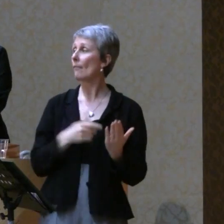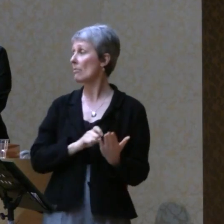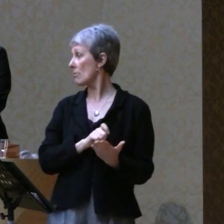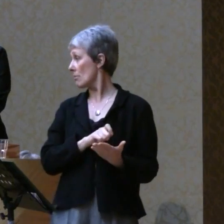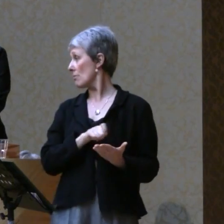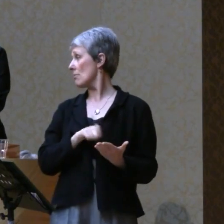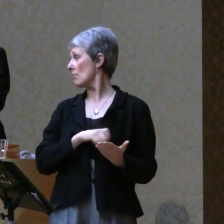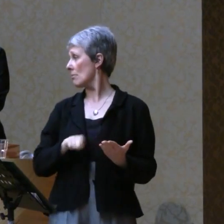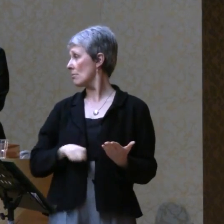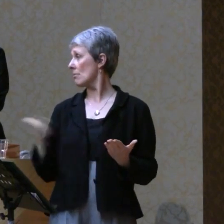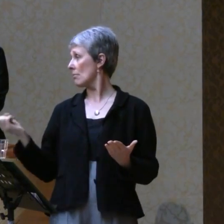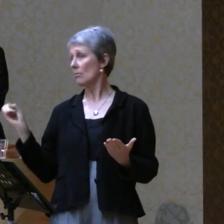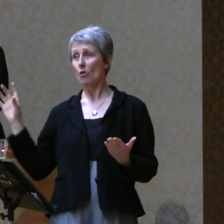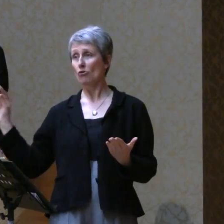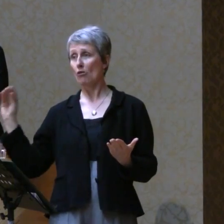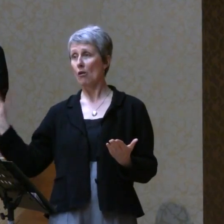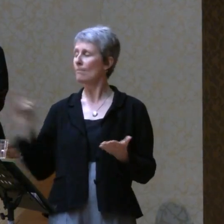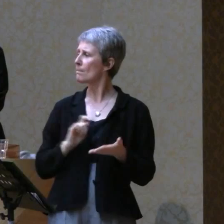I wrote down.